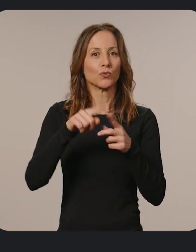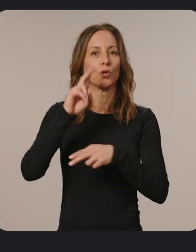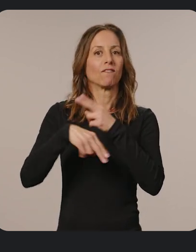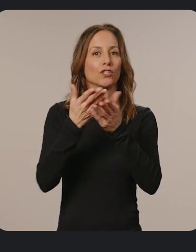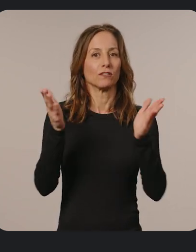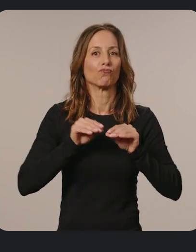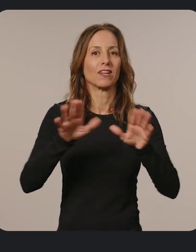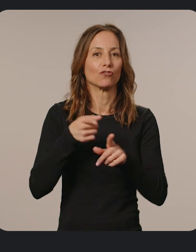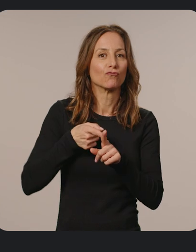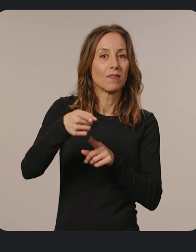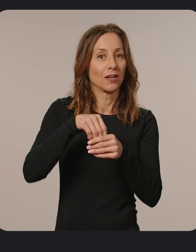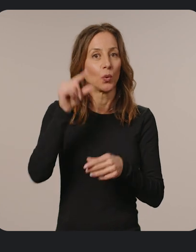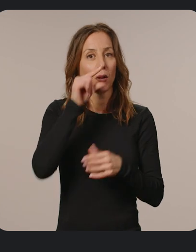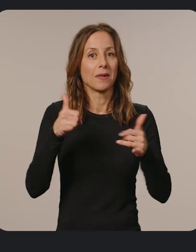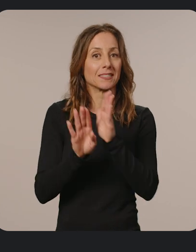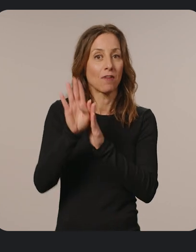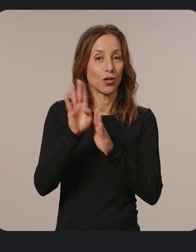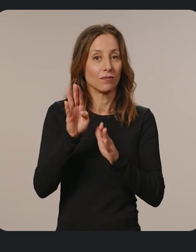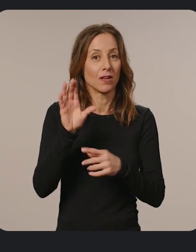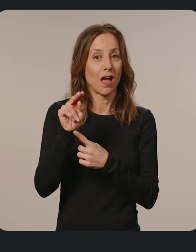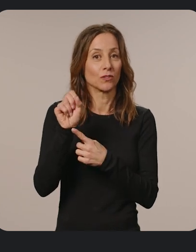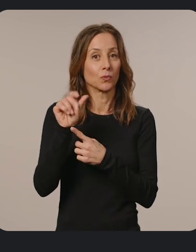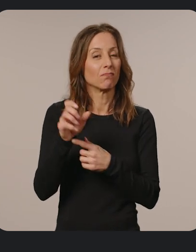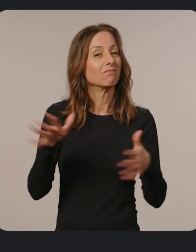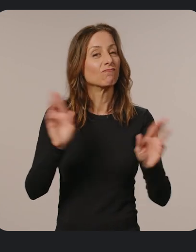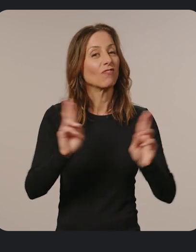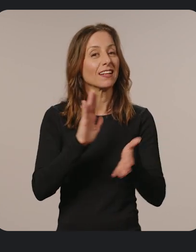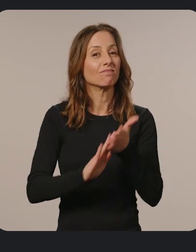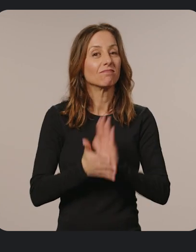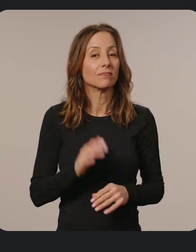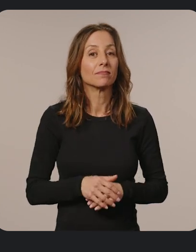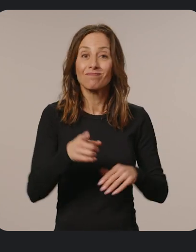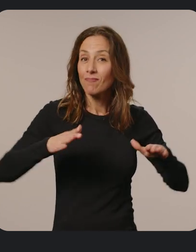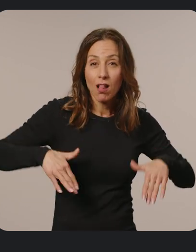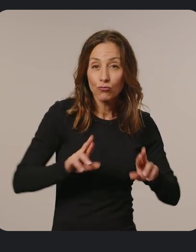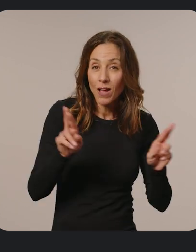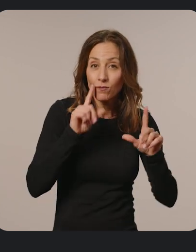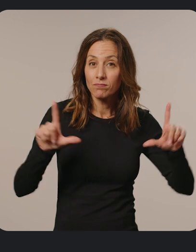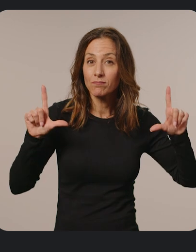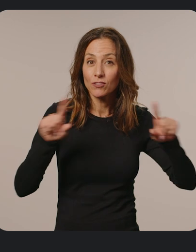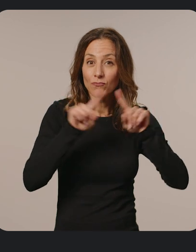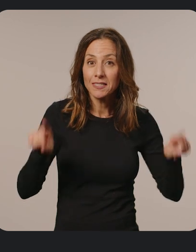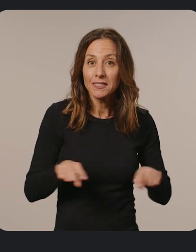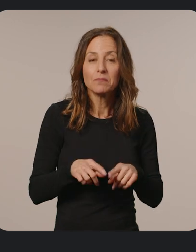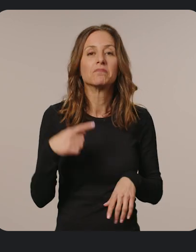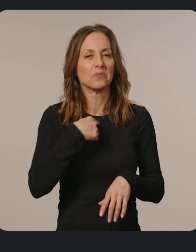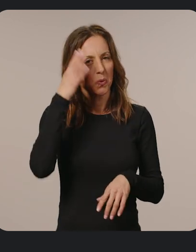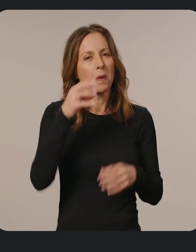release track in the Google Play developer console, and you're ready to go. Not yet ready for the large screen? We know that